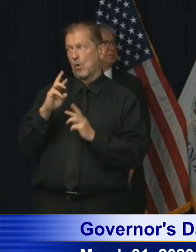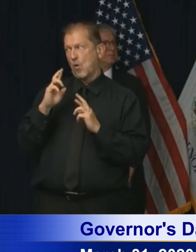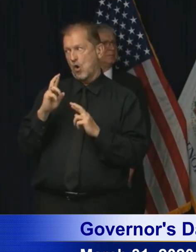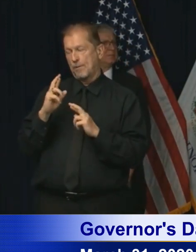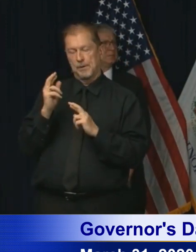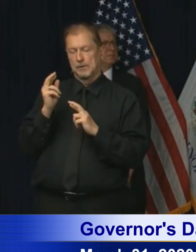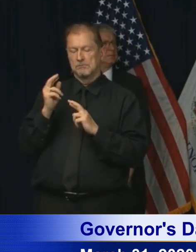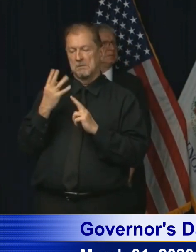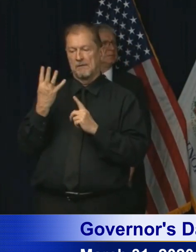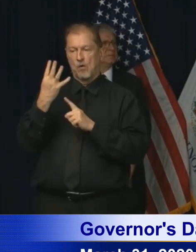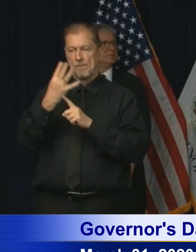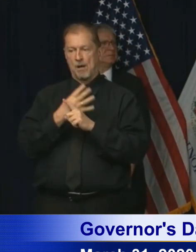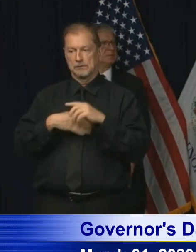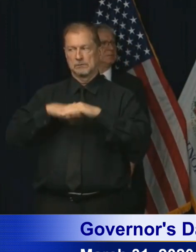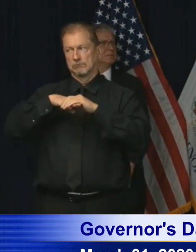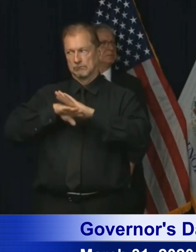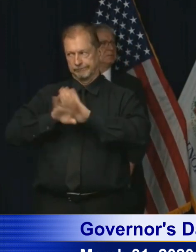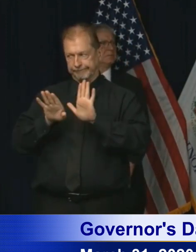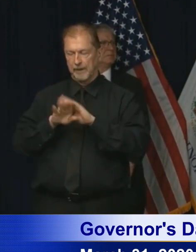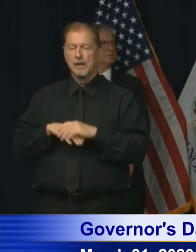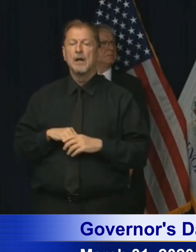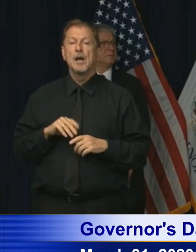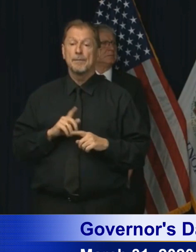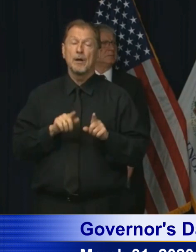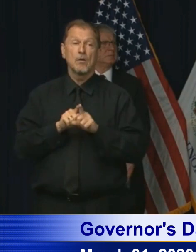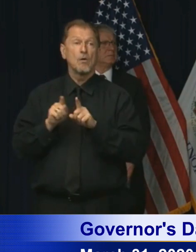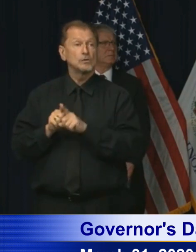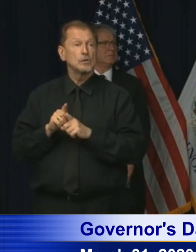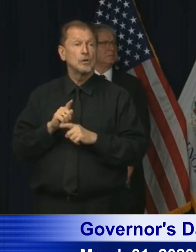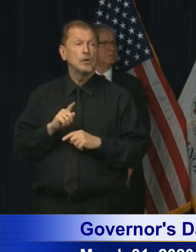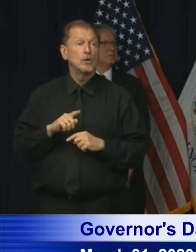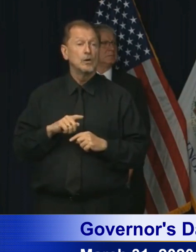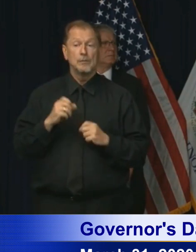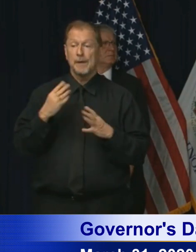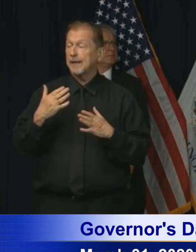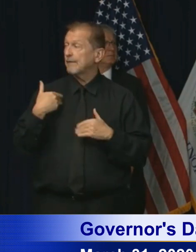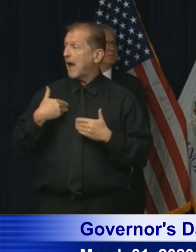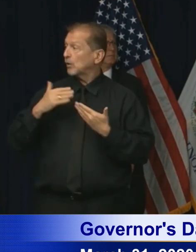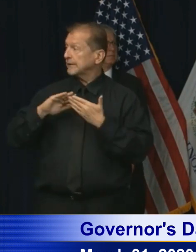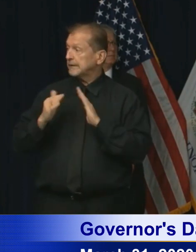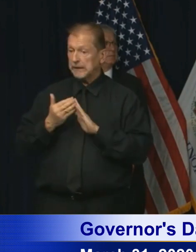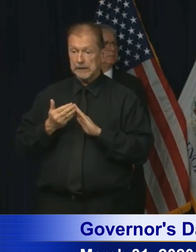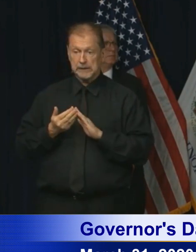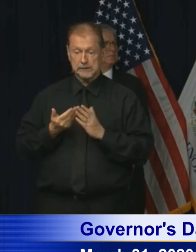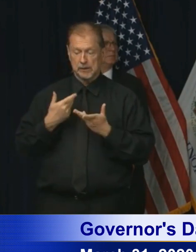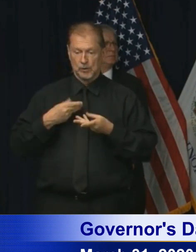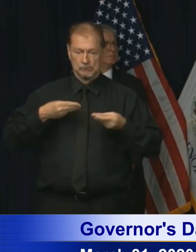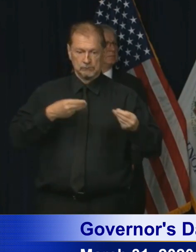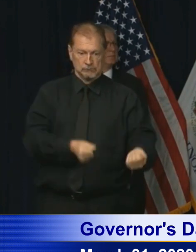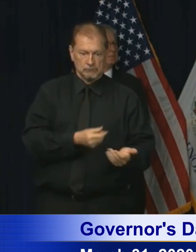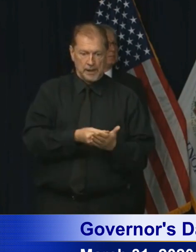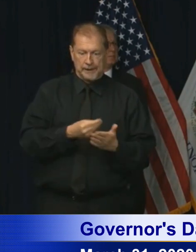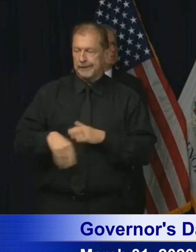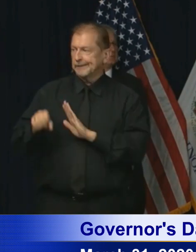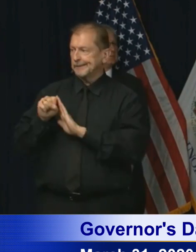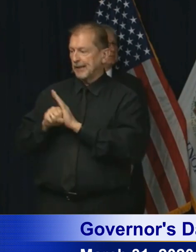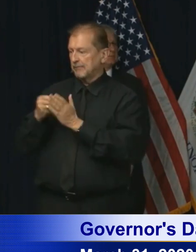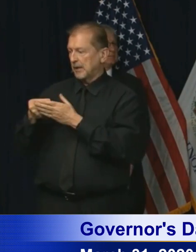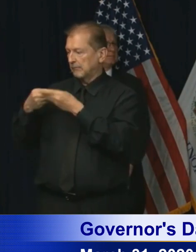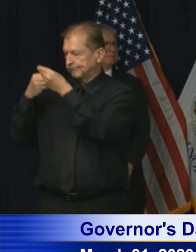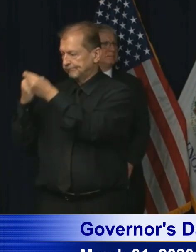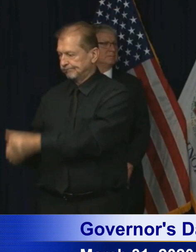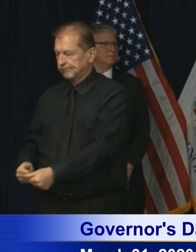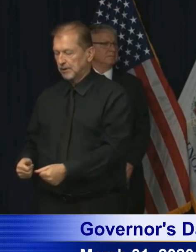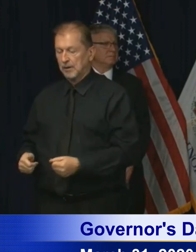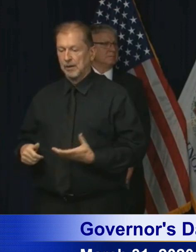so long. But there's also a challenge to all of our city budgets and state budgets. And it goes beyond what was provided